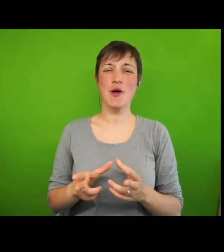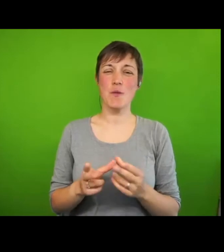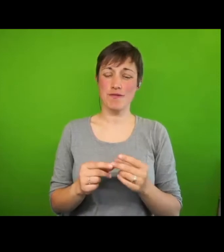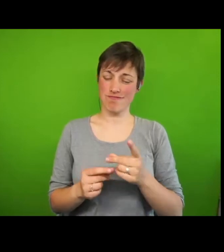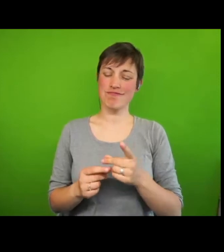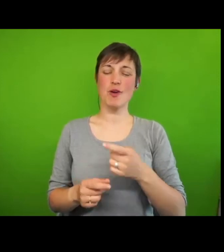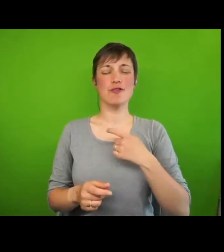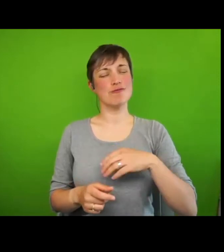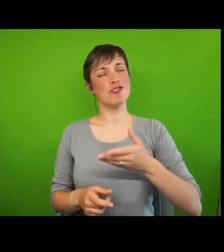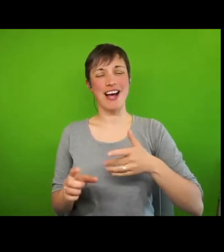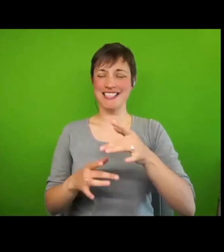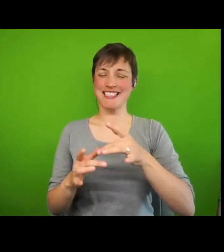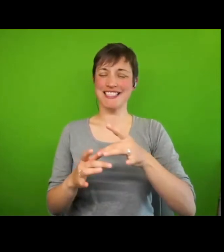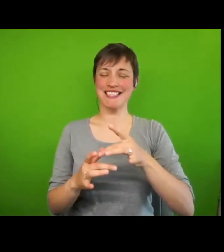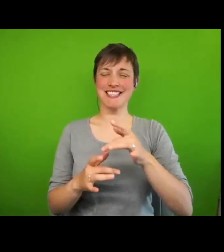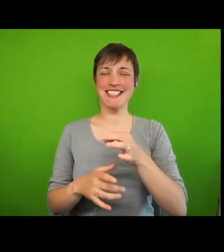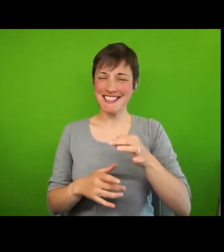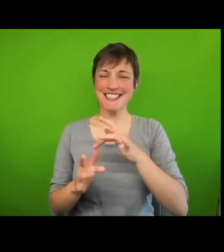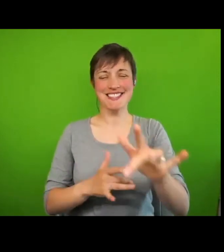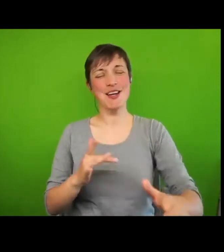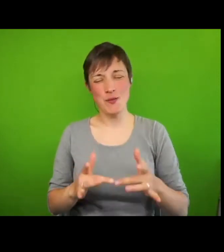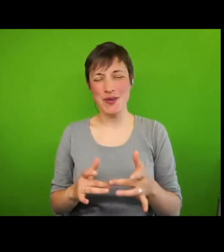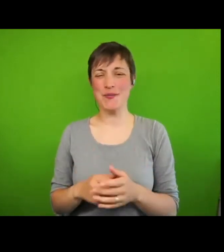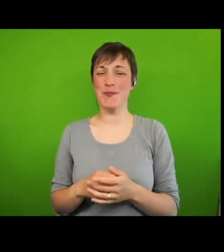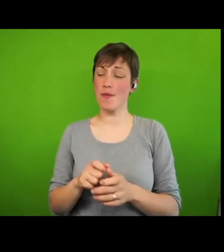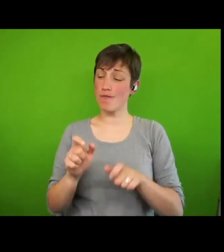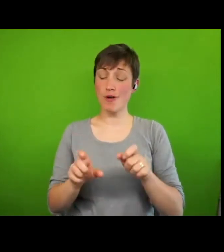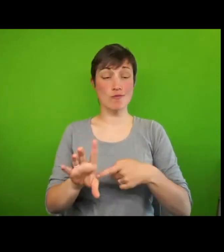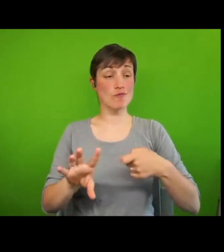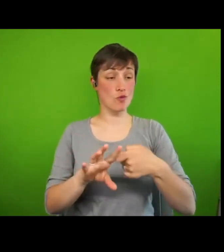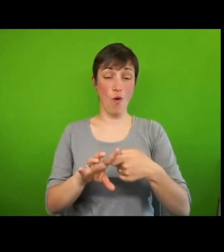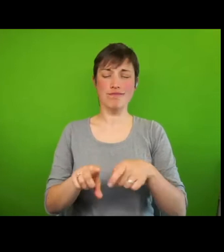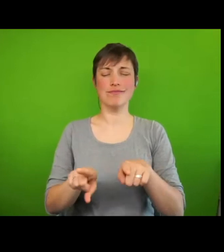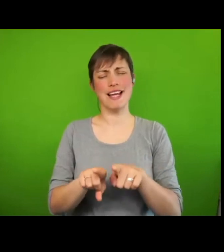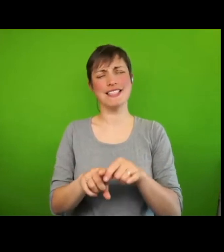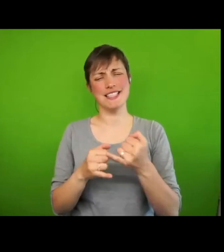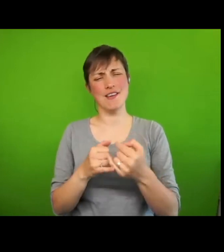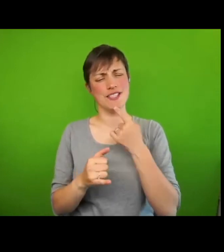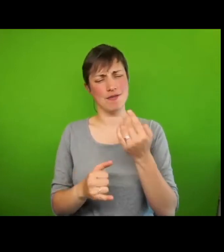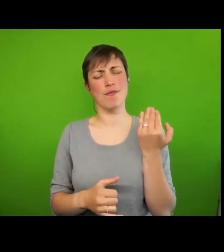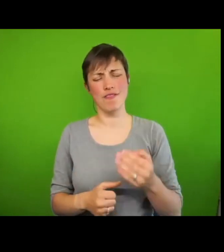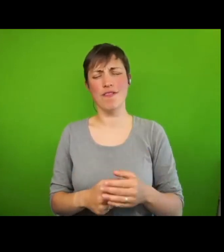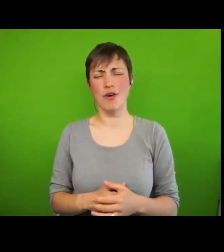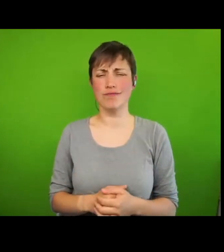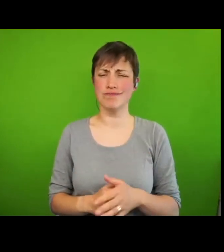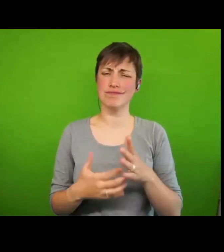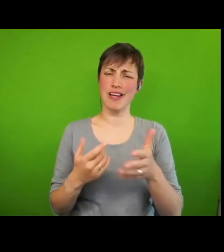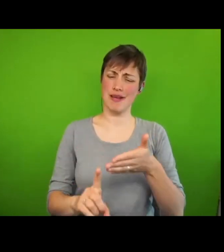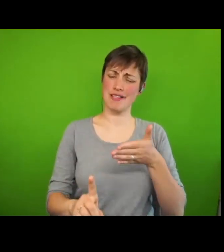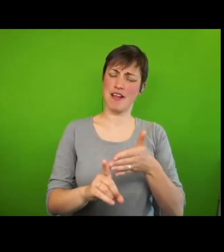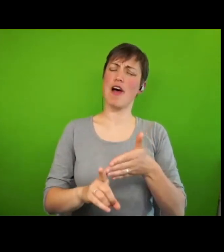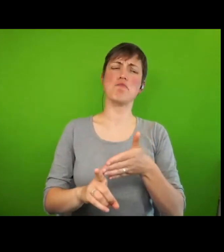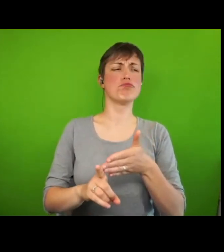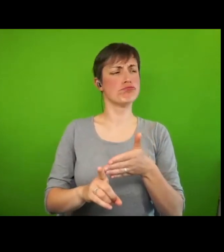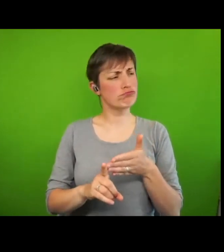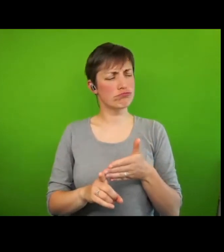network, and where the people of York have, as Stephen has already said, identified a decent standard of living